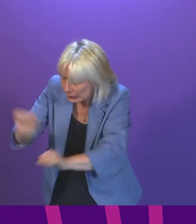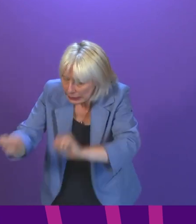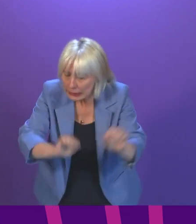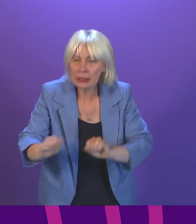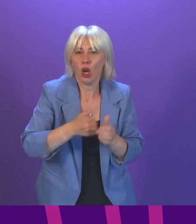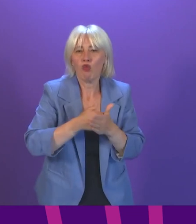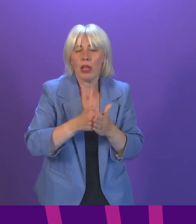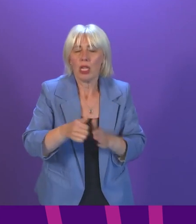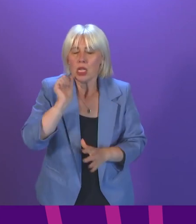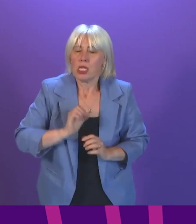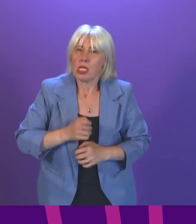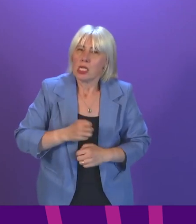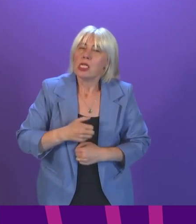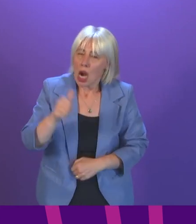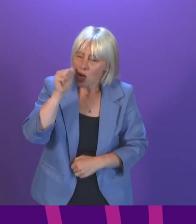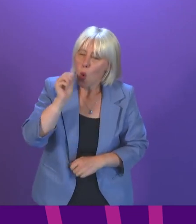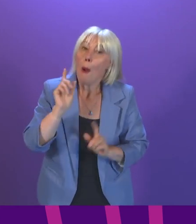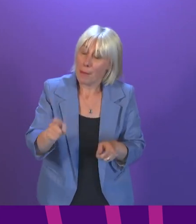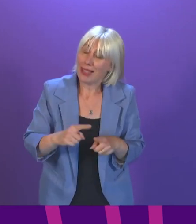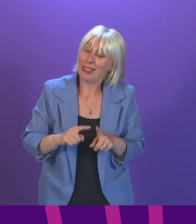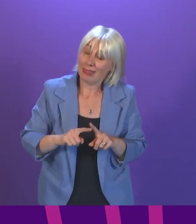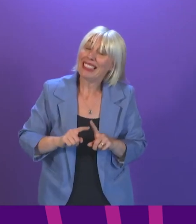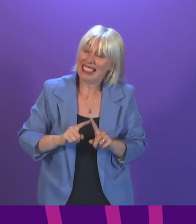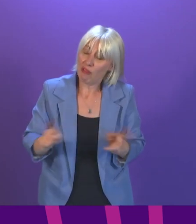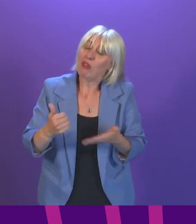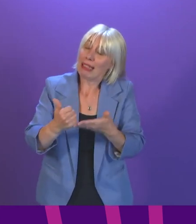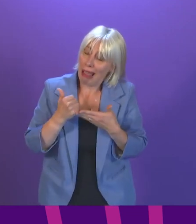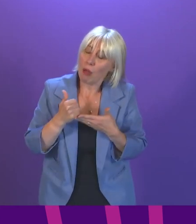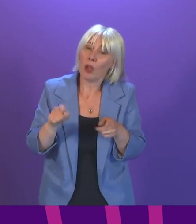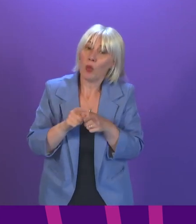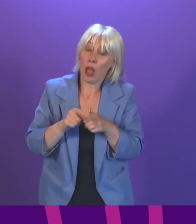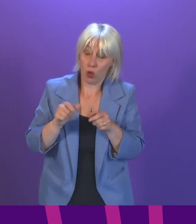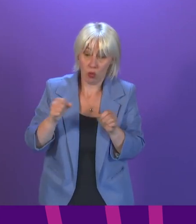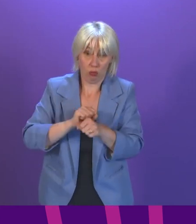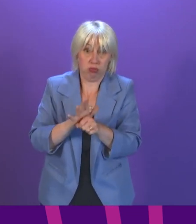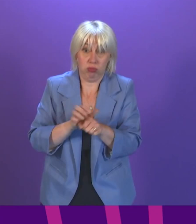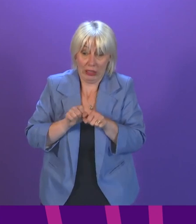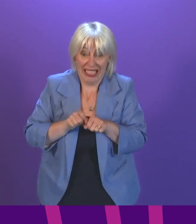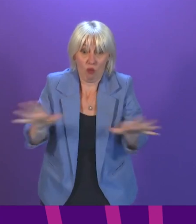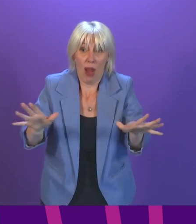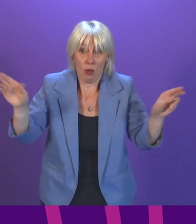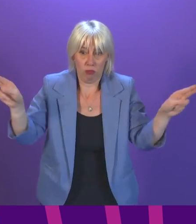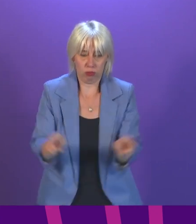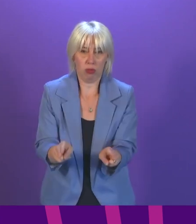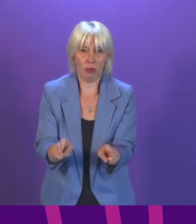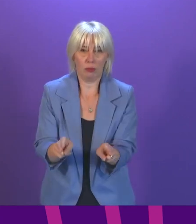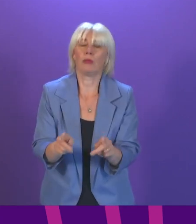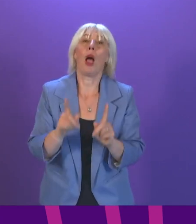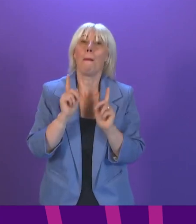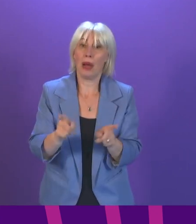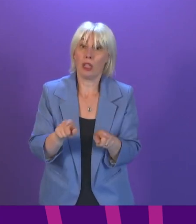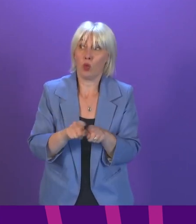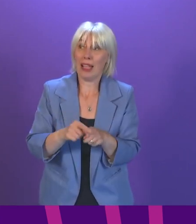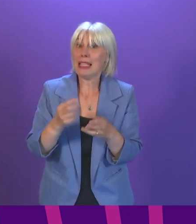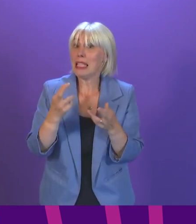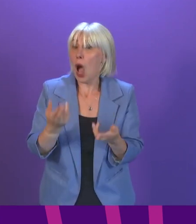is frustrating, but we know they do make a difference and they help to limit the spread of COVID. Indeed, as I said earlier, it may well be that we